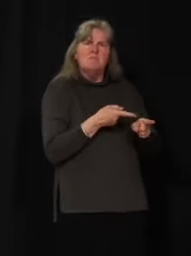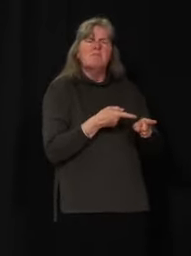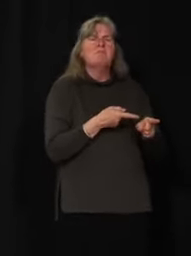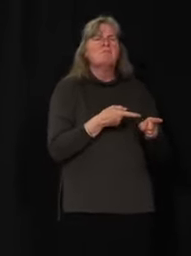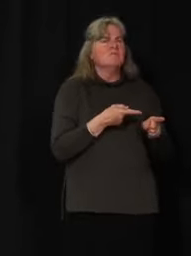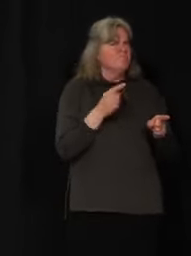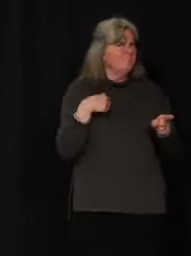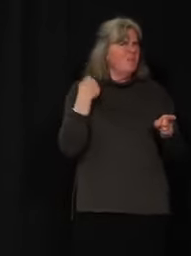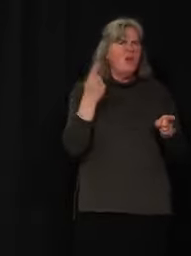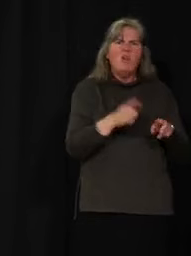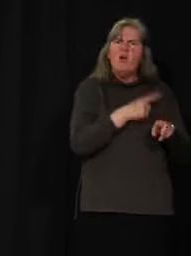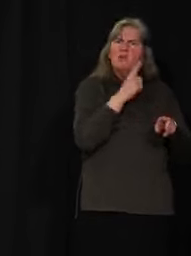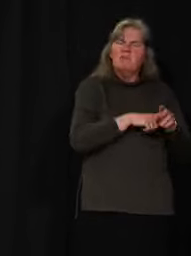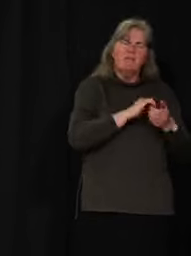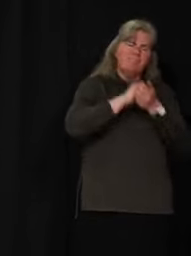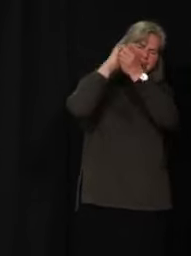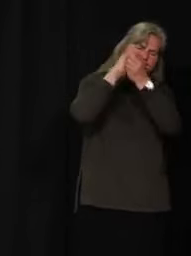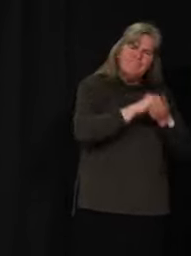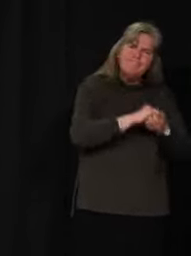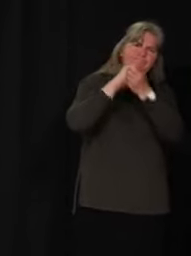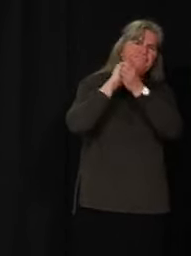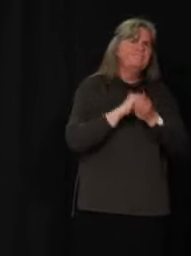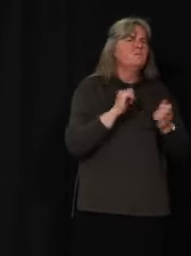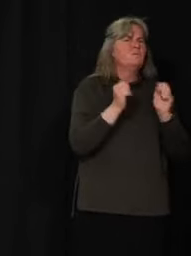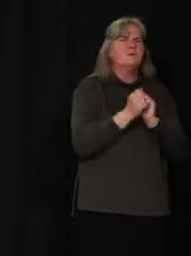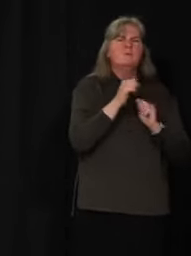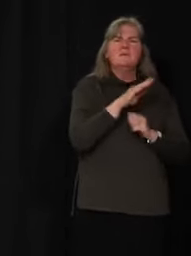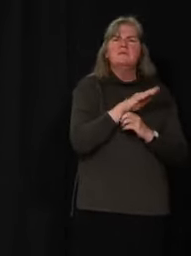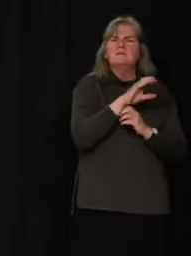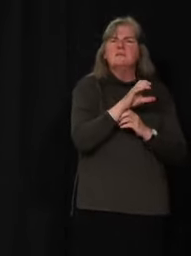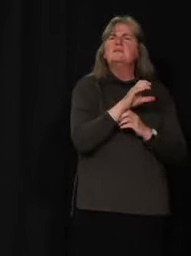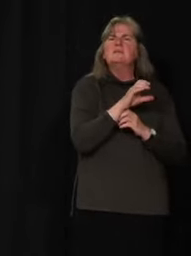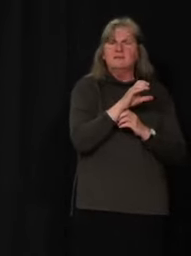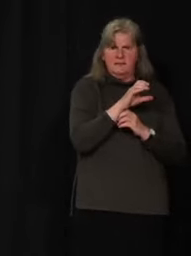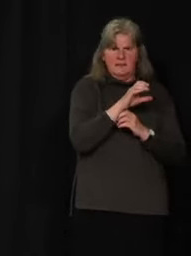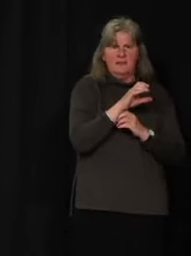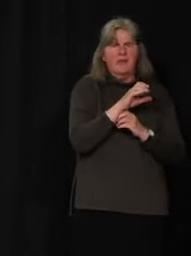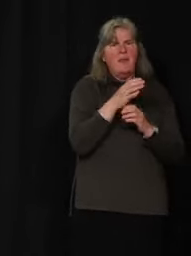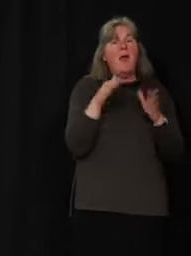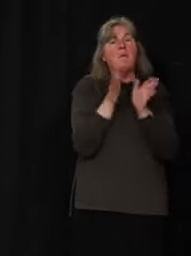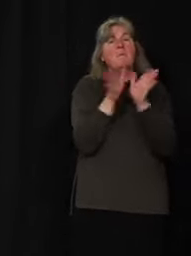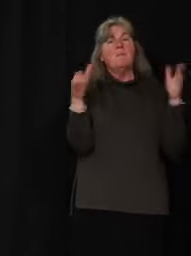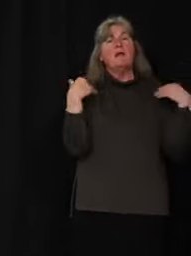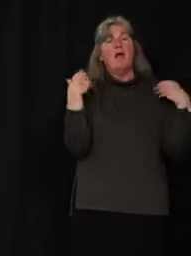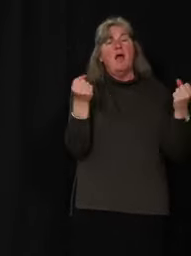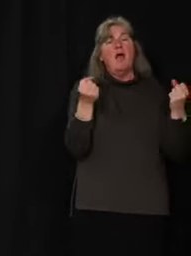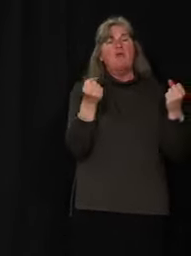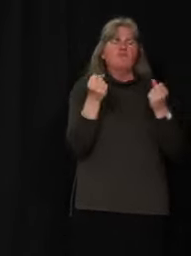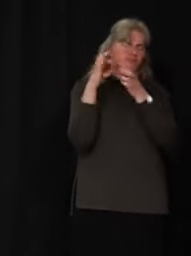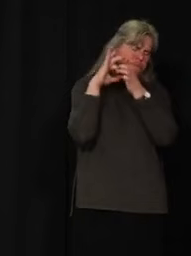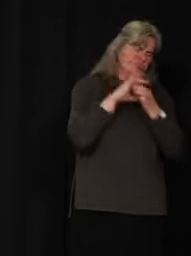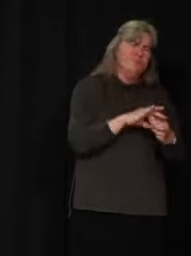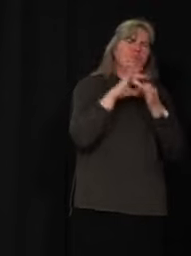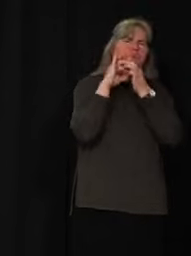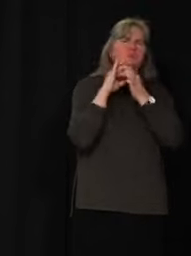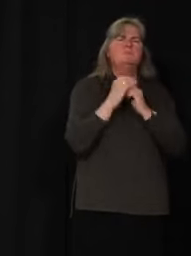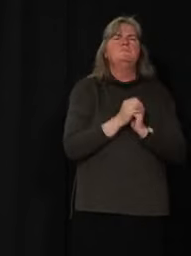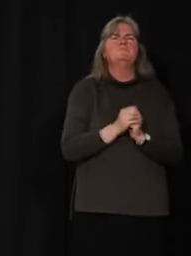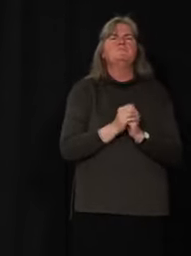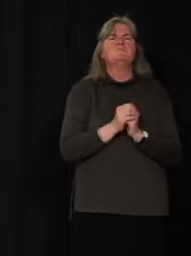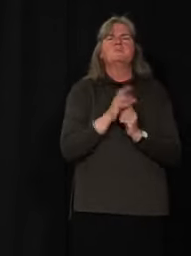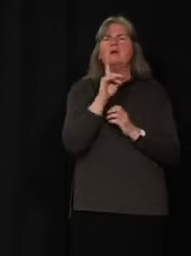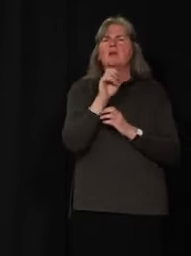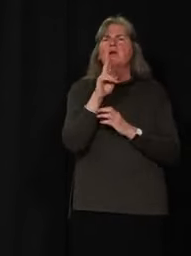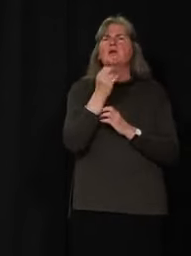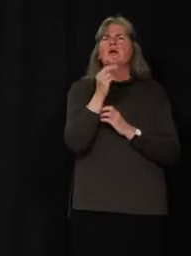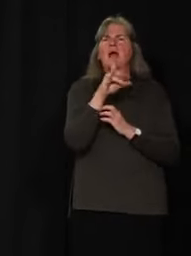from our long-standing and close working relationship, particularly in the public health field. I will ask Dr. Hanley later